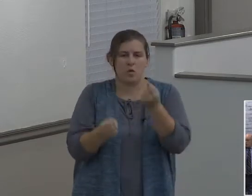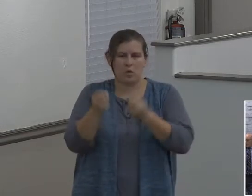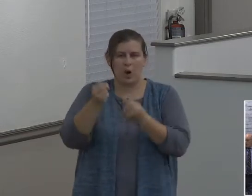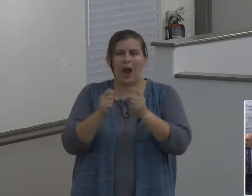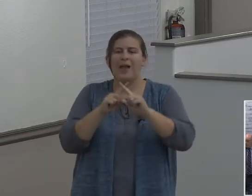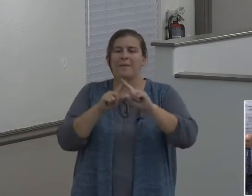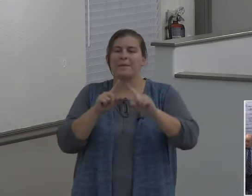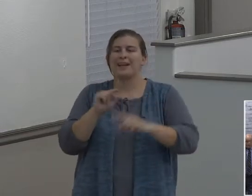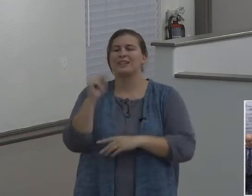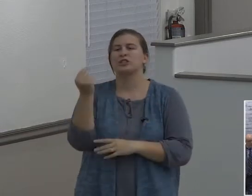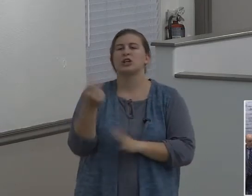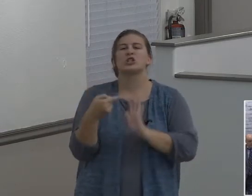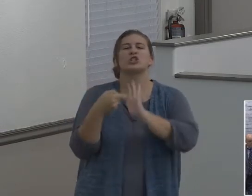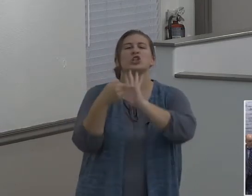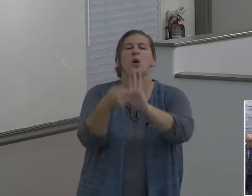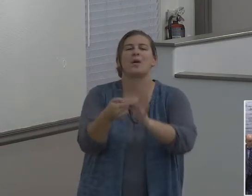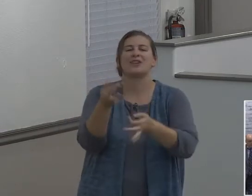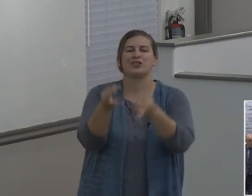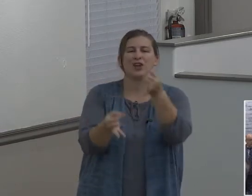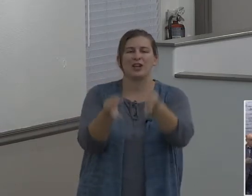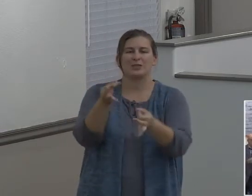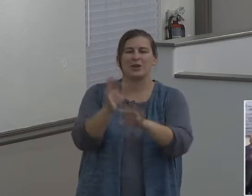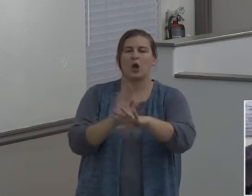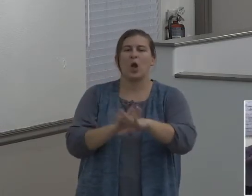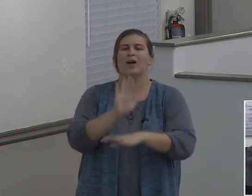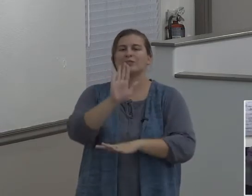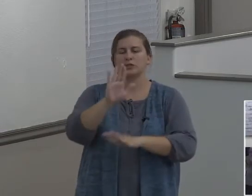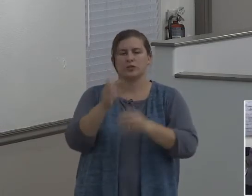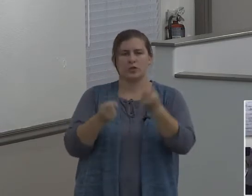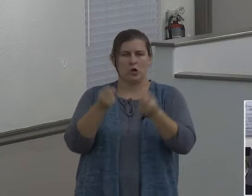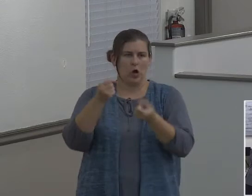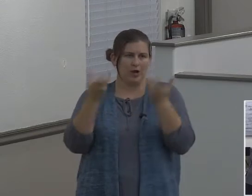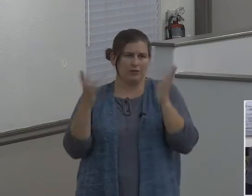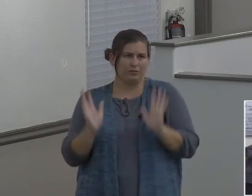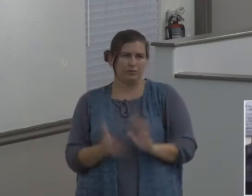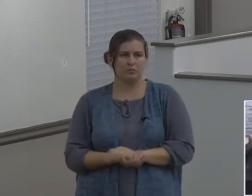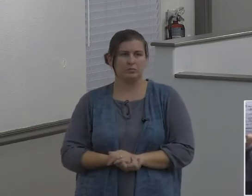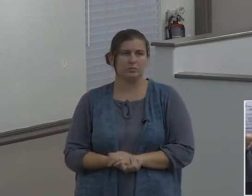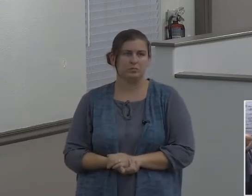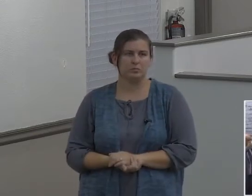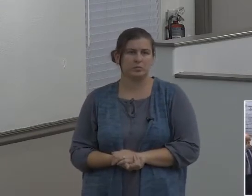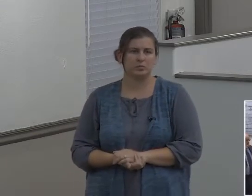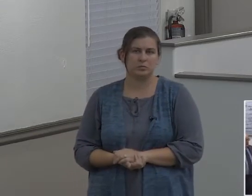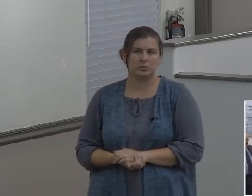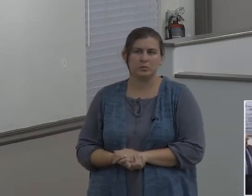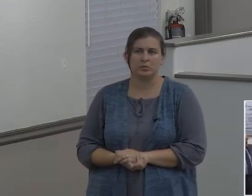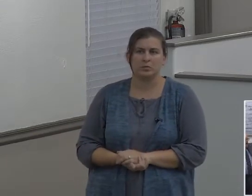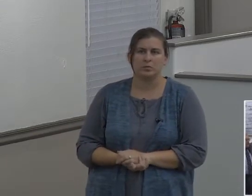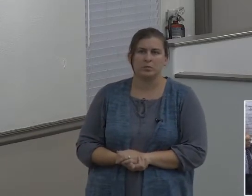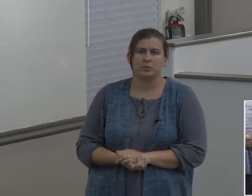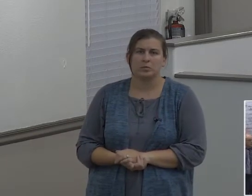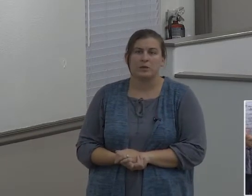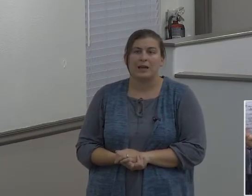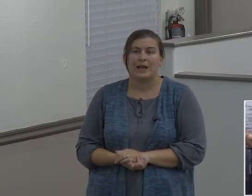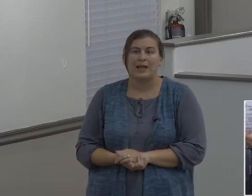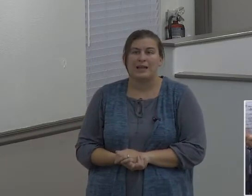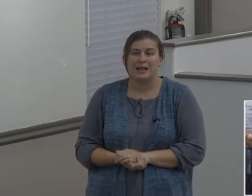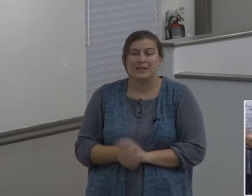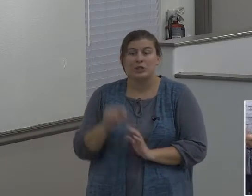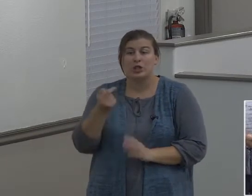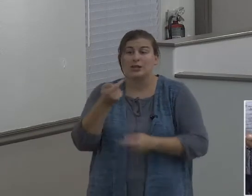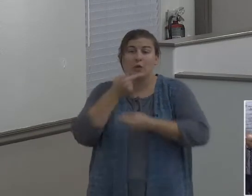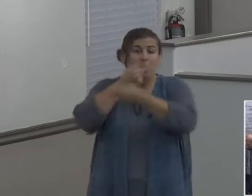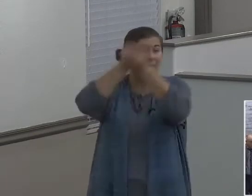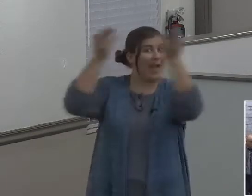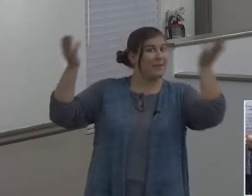what's already happening in your car. That's what it's doing. It's just alerting you, saying, hey, wait a